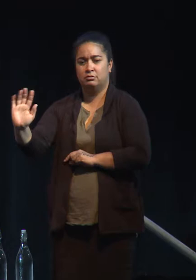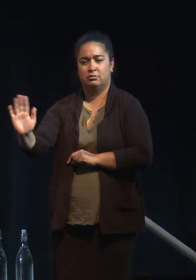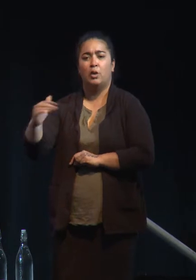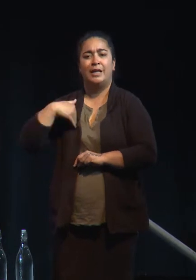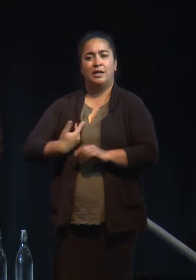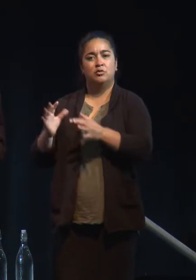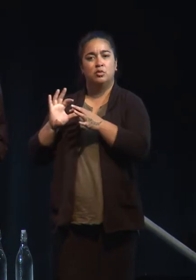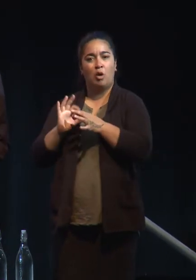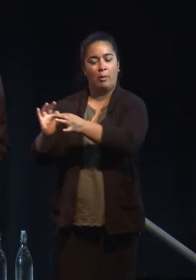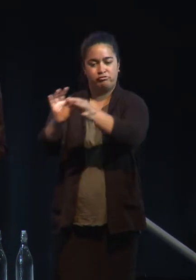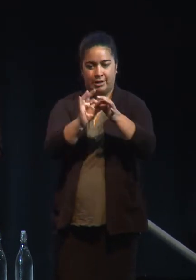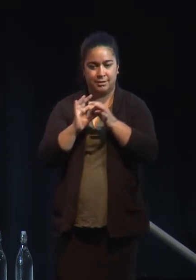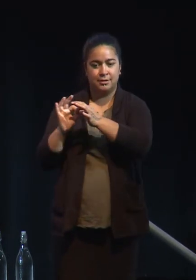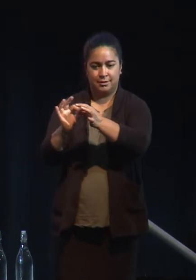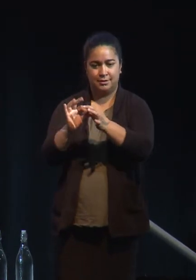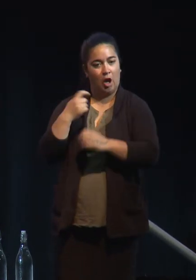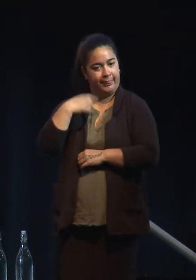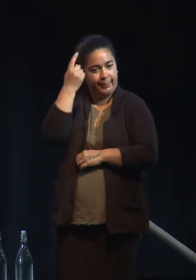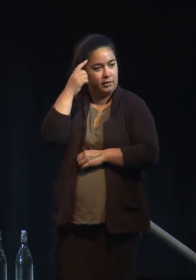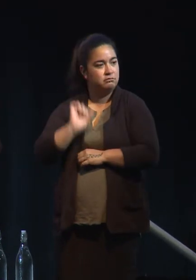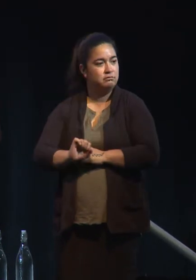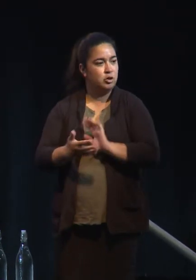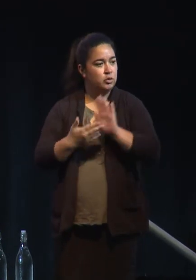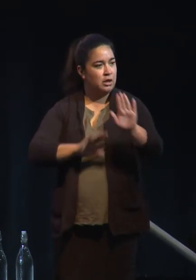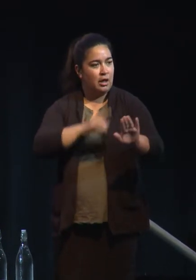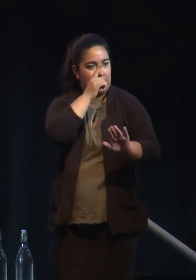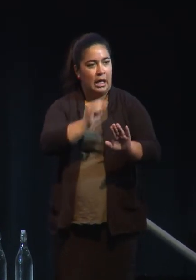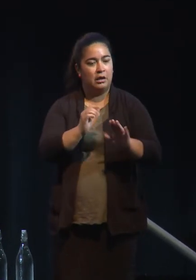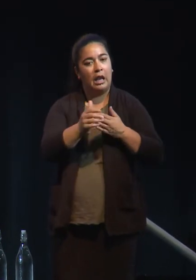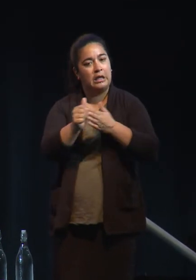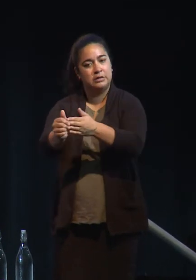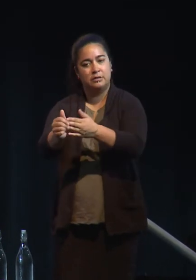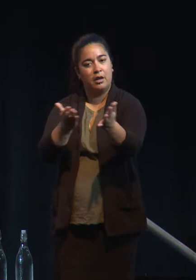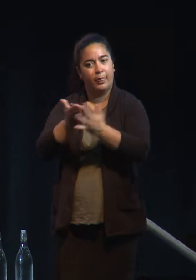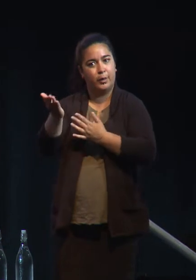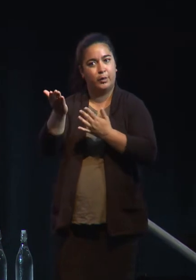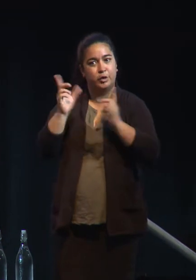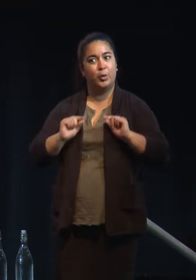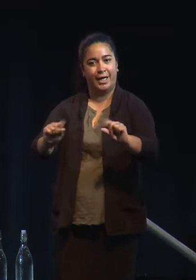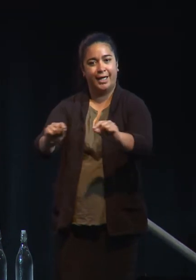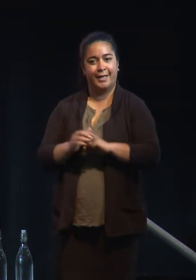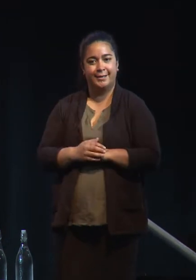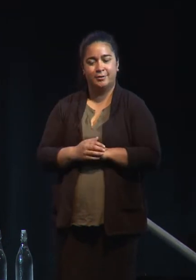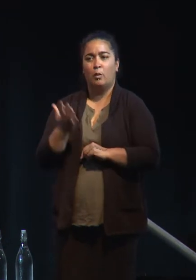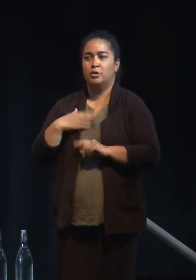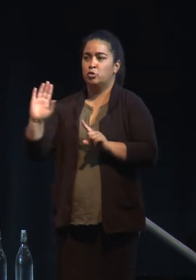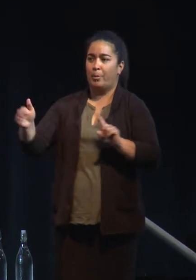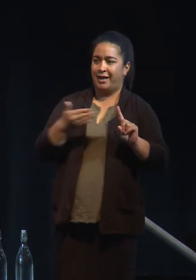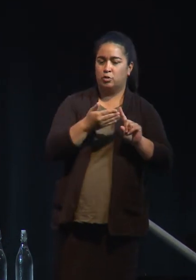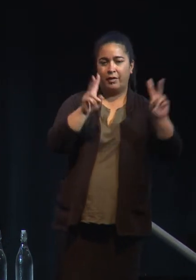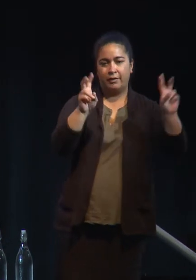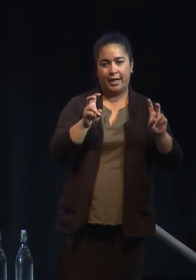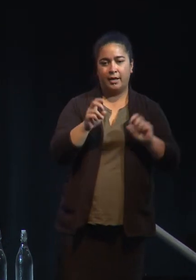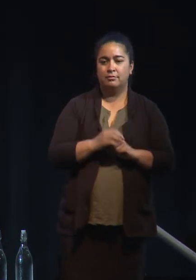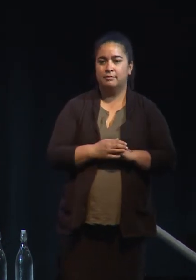I think that this is a place where New Zealand can lead by example. I'm going to return to that theme. This is a place